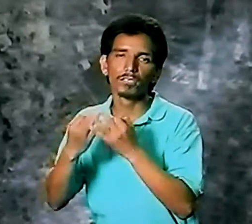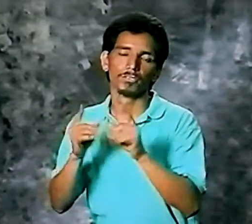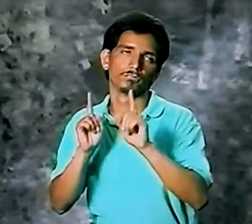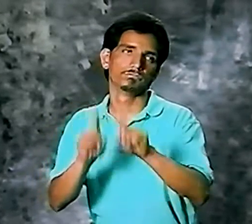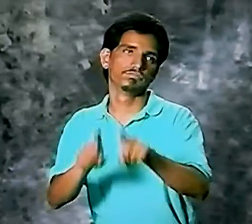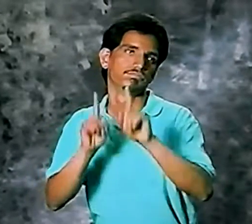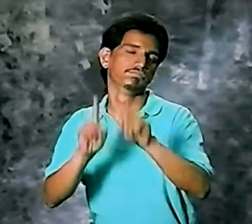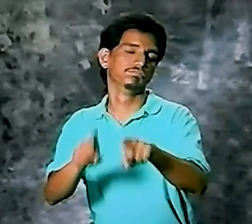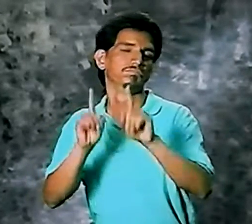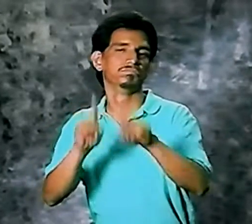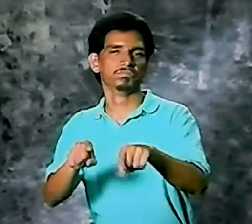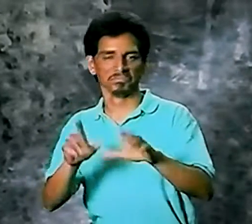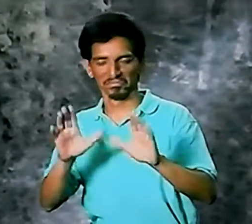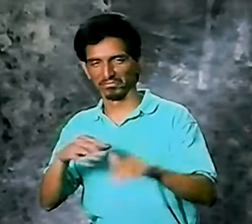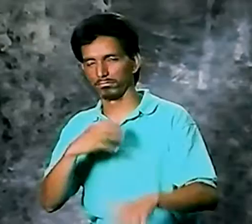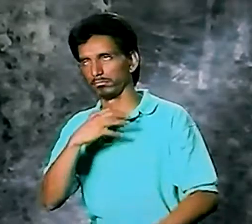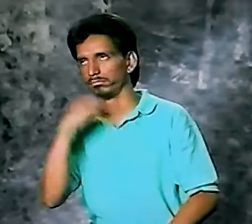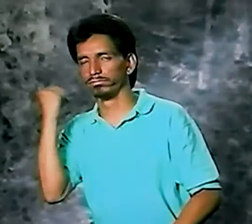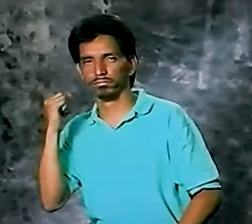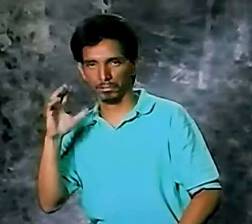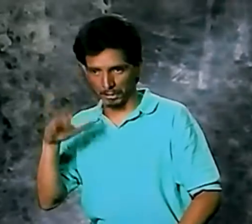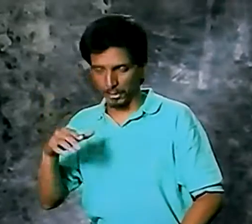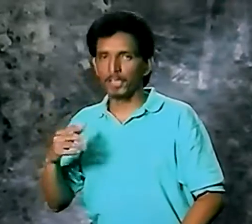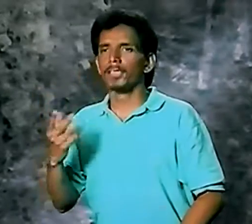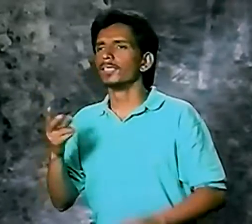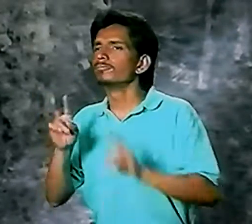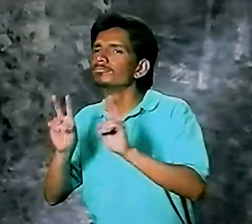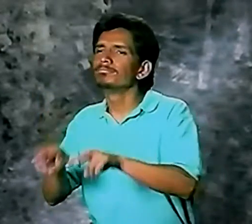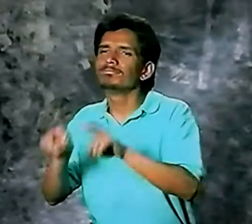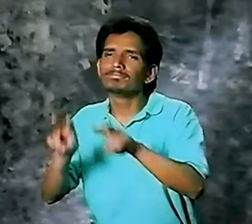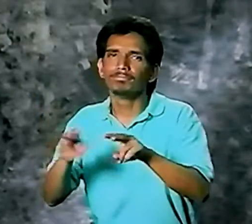it was my girlfriend's first time, so she was kind of awkward, but I had been there many times, visiting family and such.